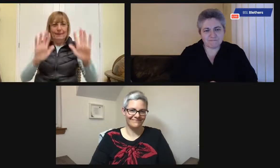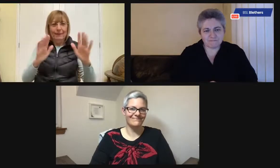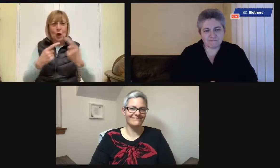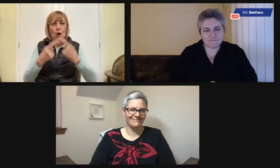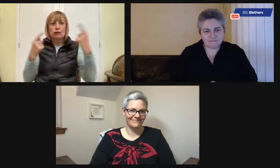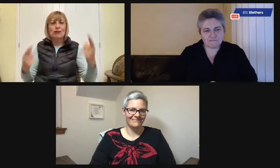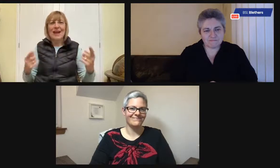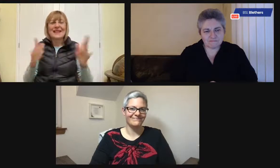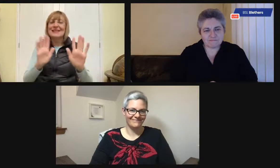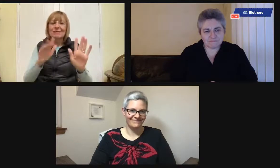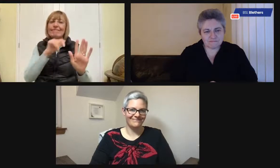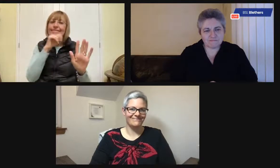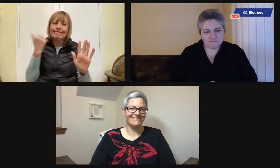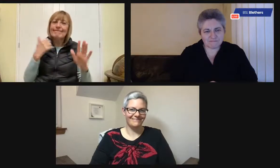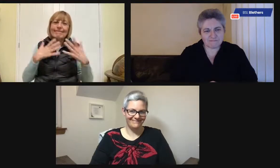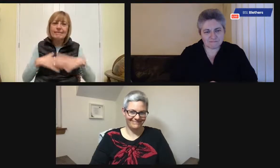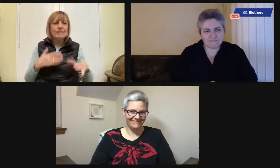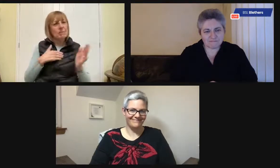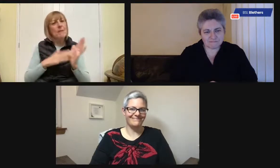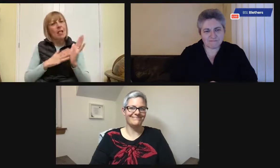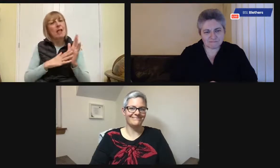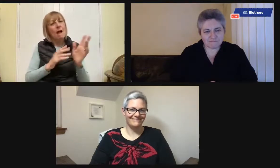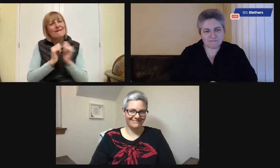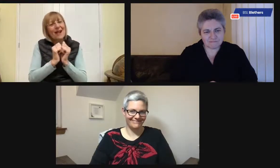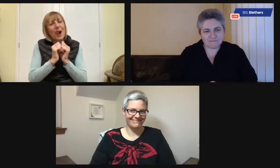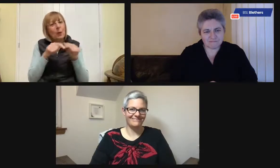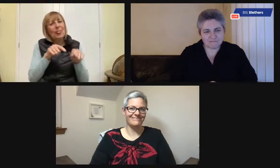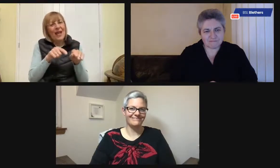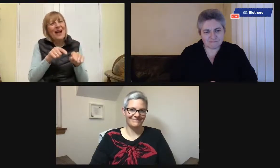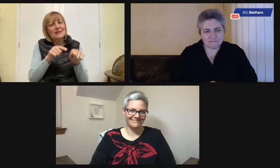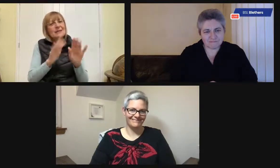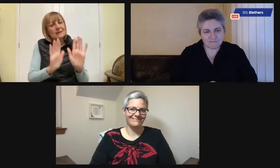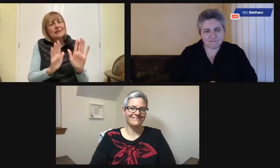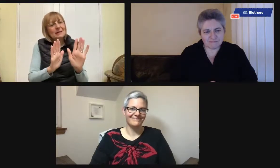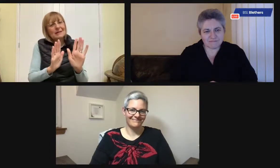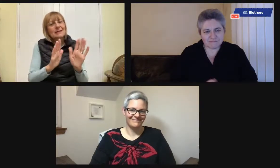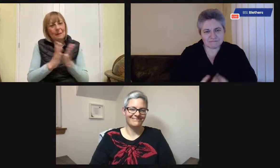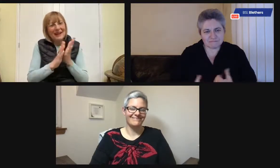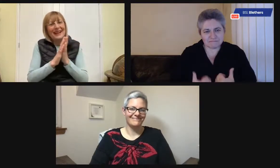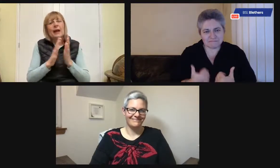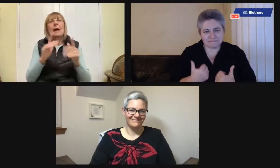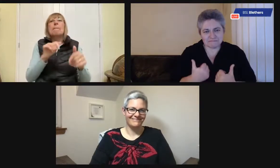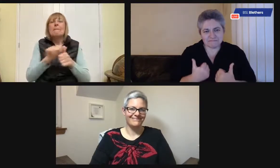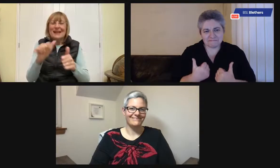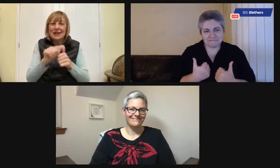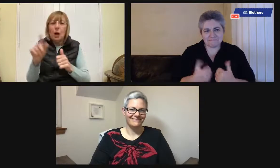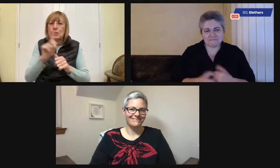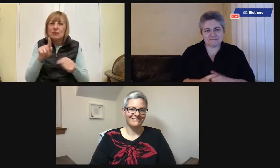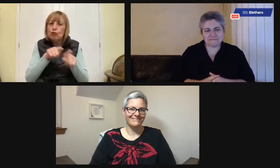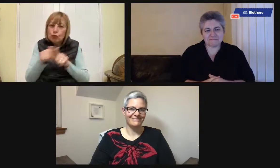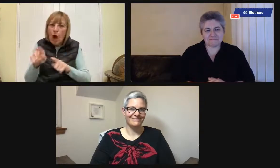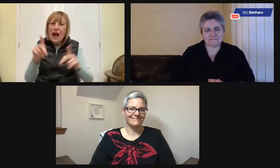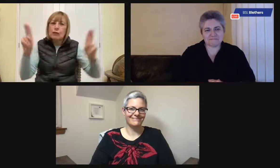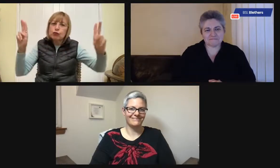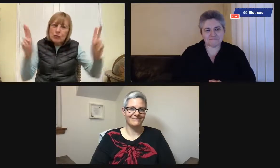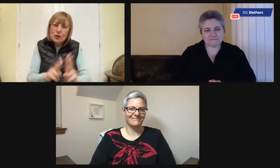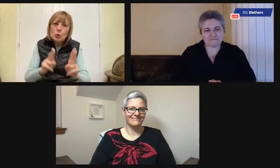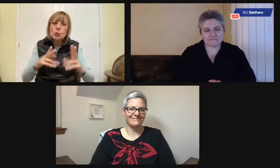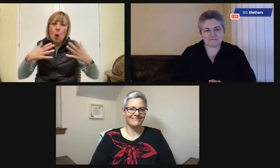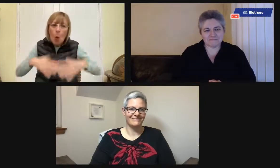wearing crazy, uncoordinated, contrasting things. She liked, that was very, it was one of my mum's values. was very important